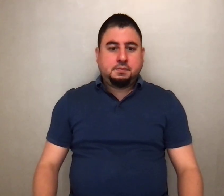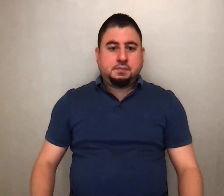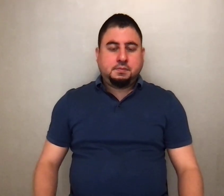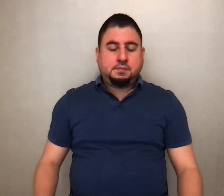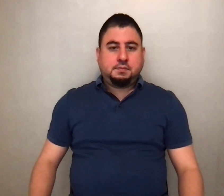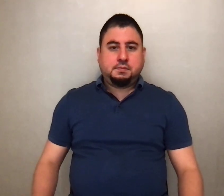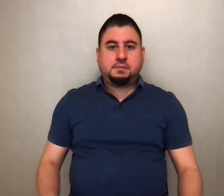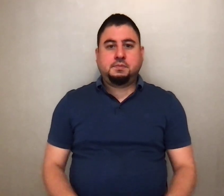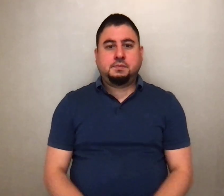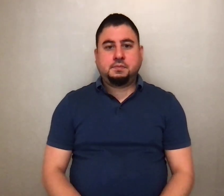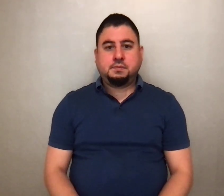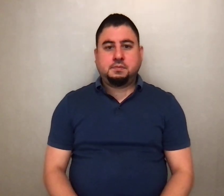The Lord